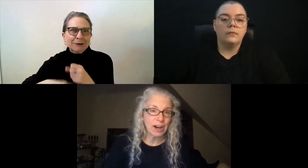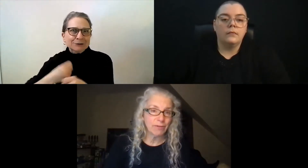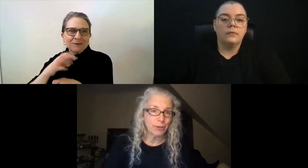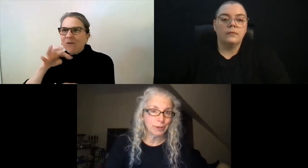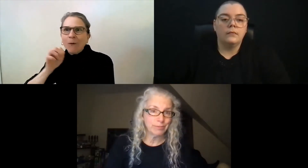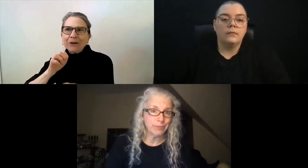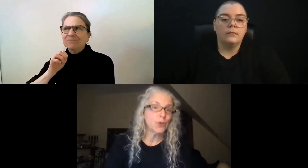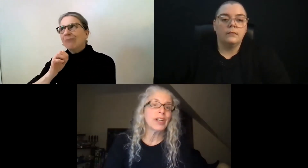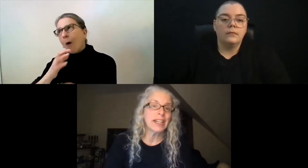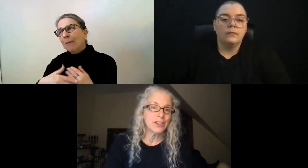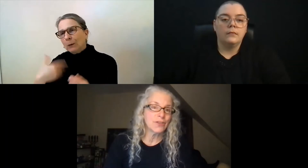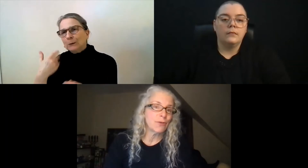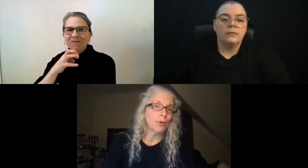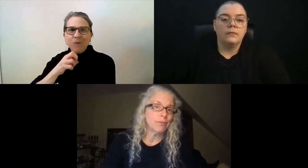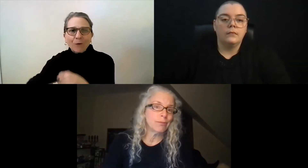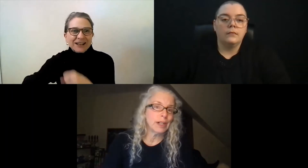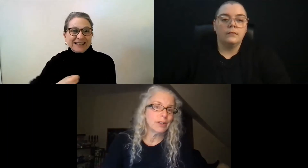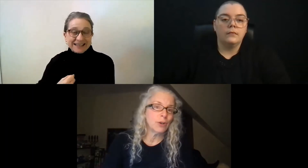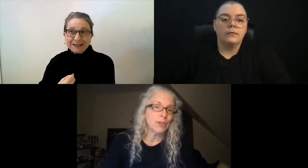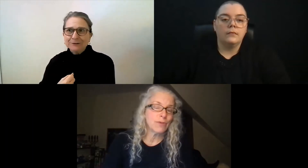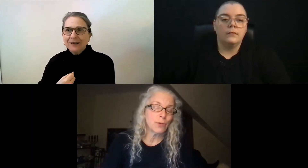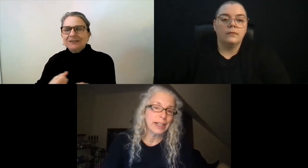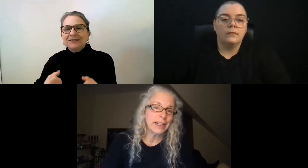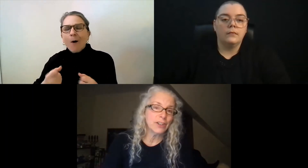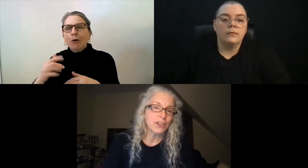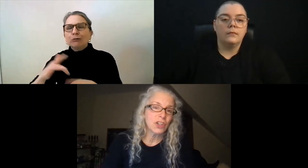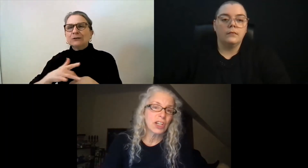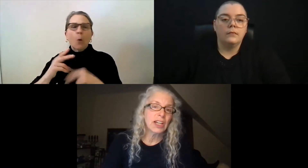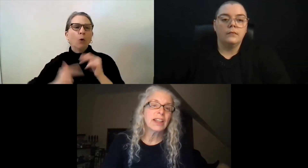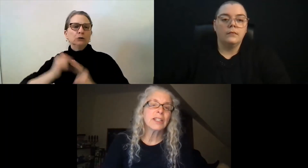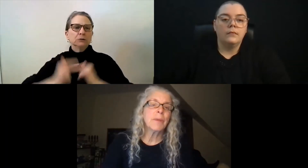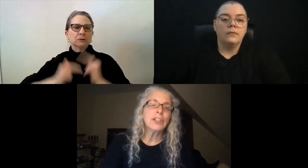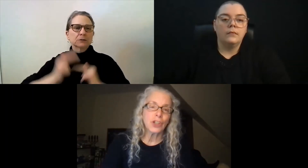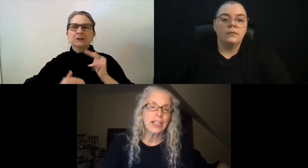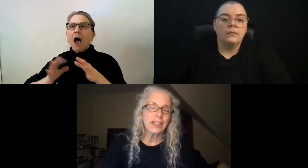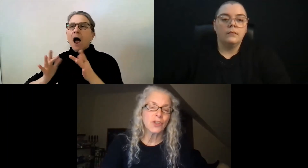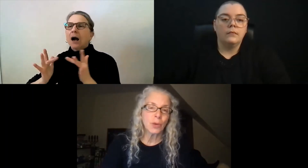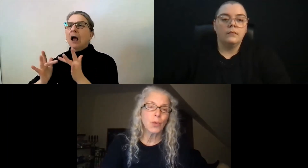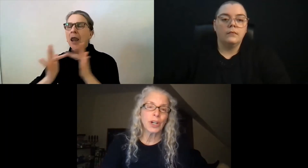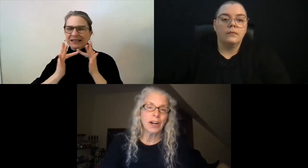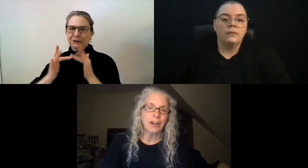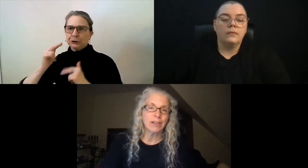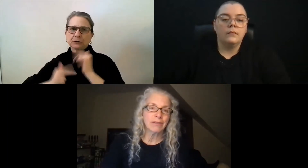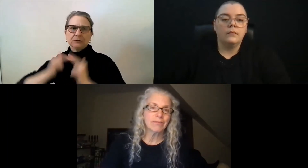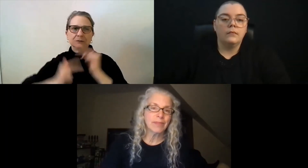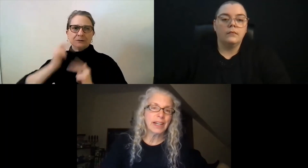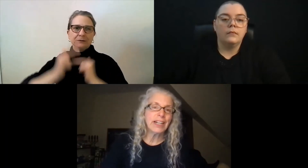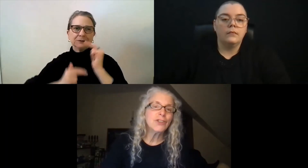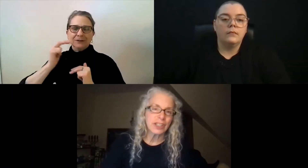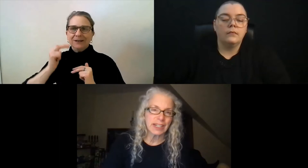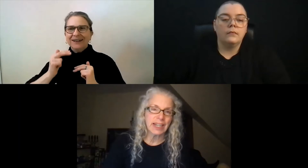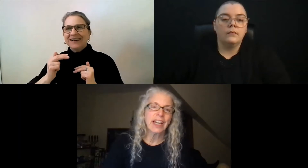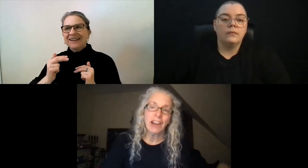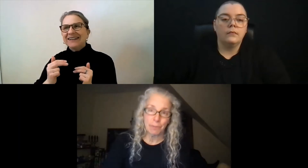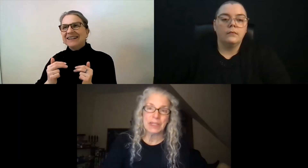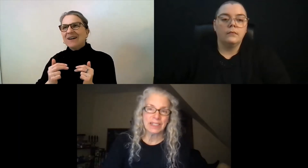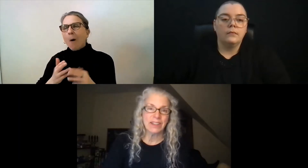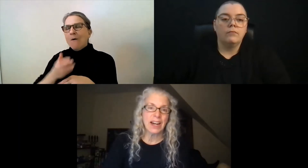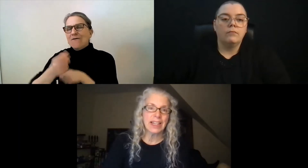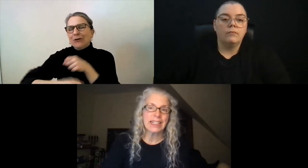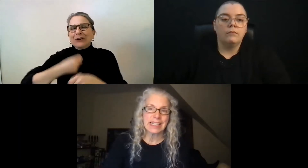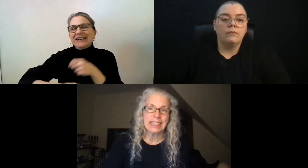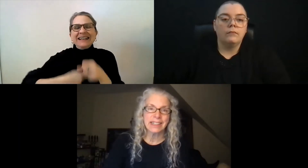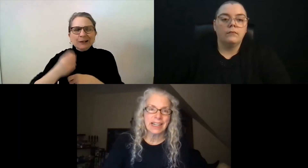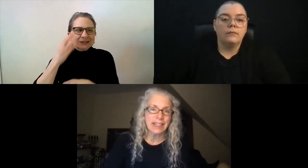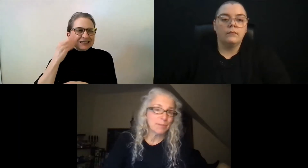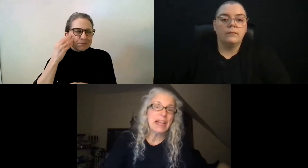been around for 30 years for, well, almost 40 years, the specialists that work in our agency have built a